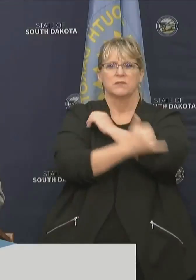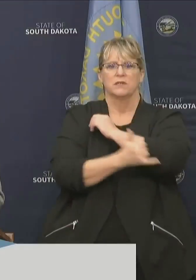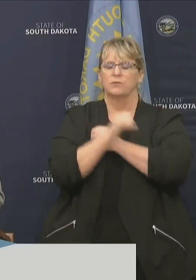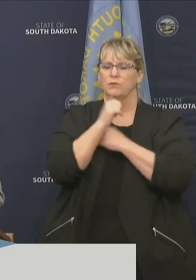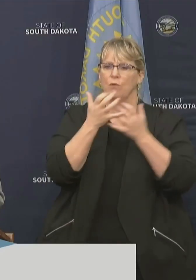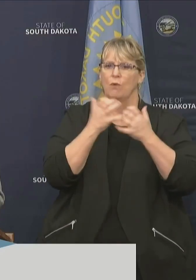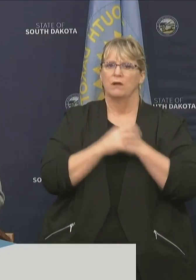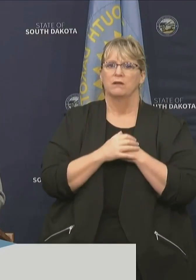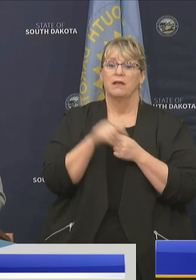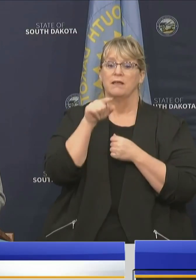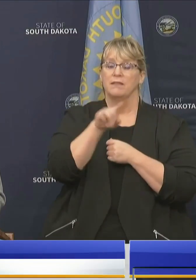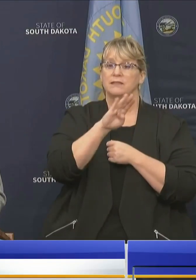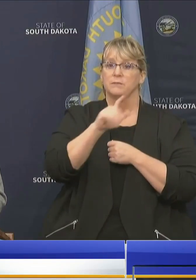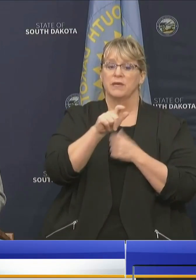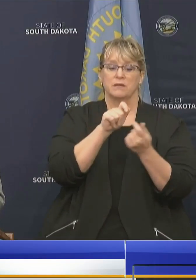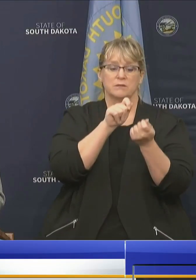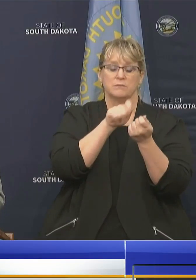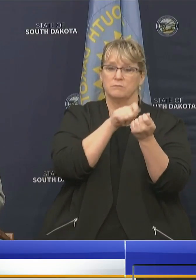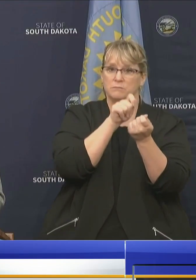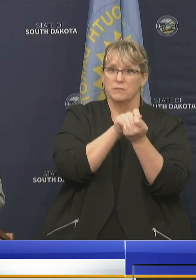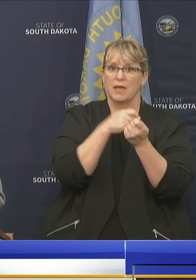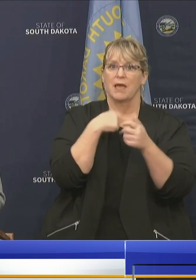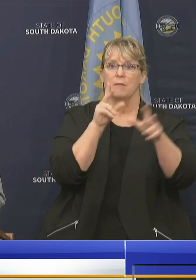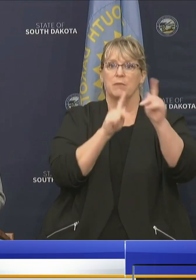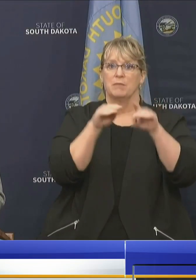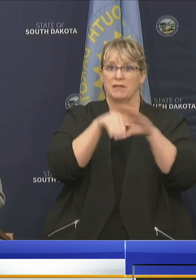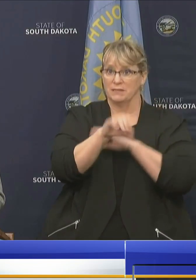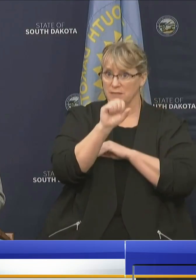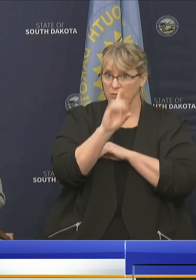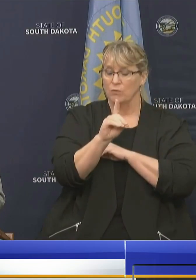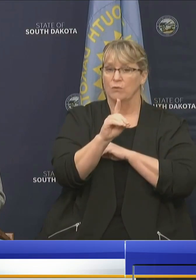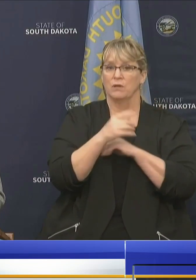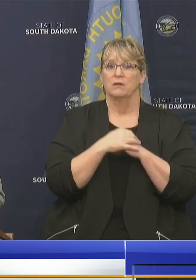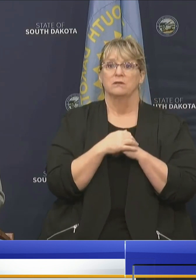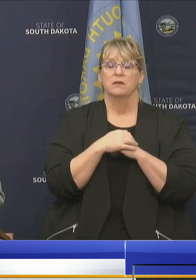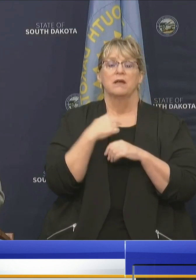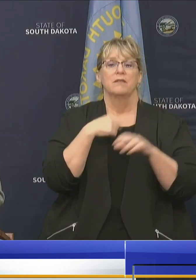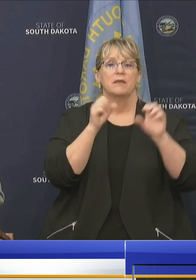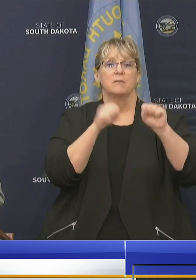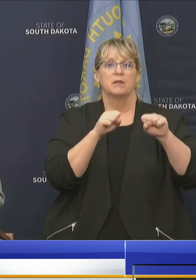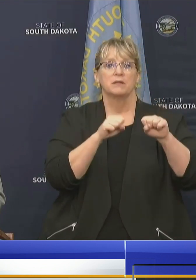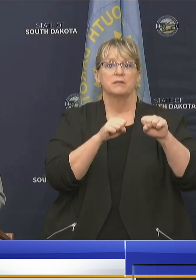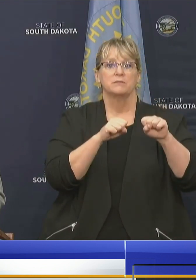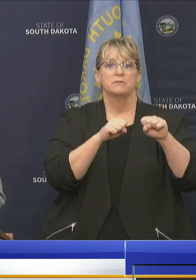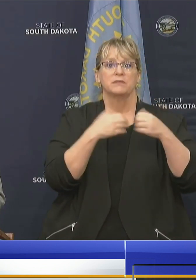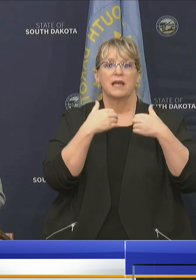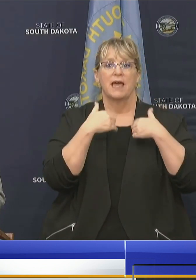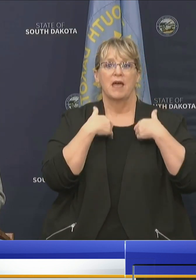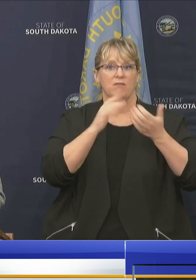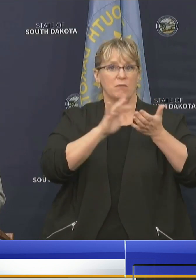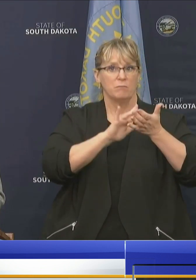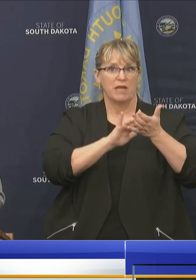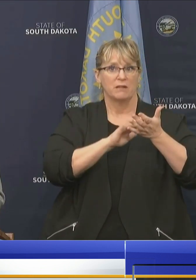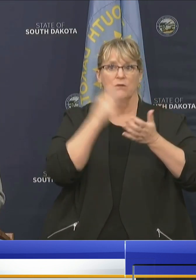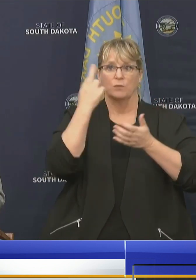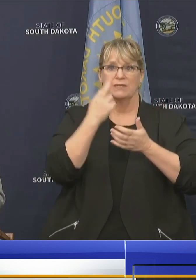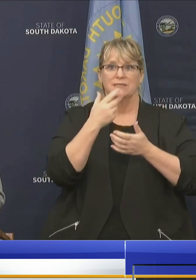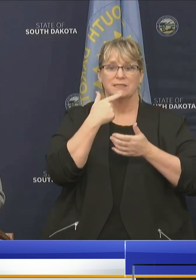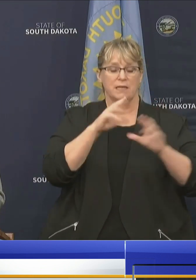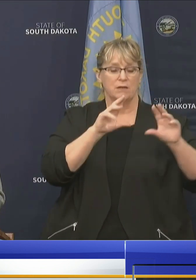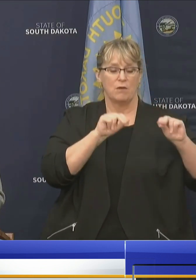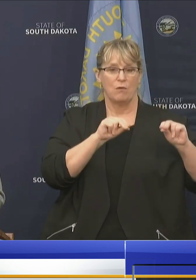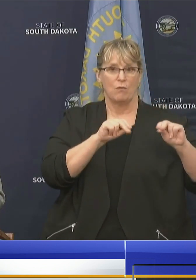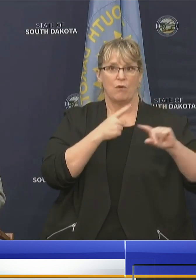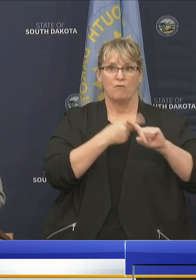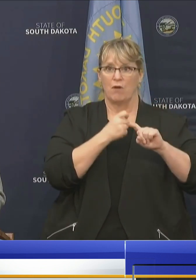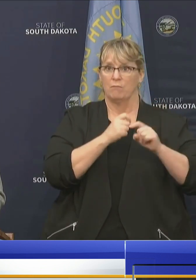This bill will specifically guarantee people in the state of South Dakota the ability to declare a medical exemption based on a signature